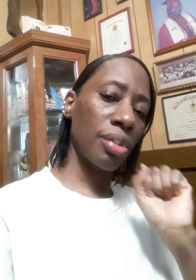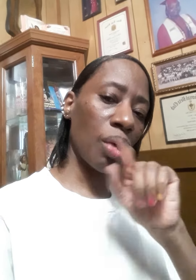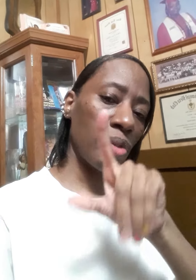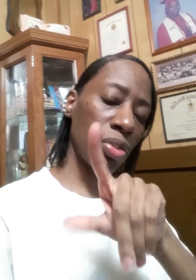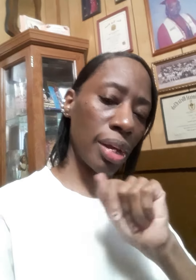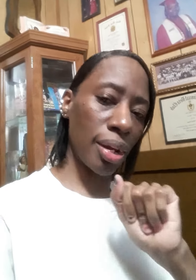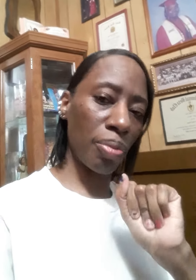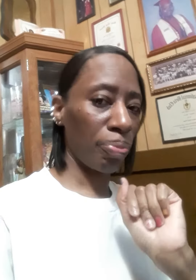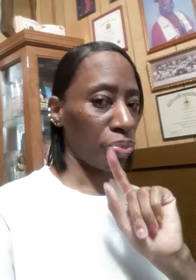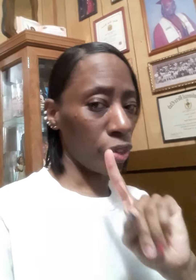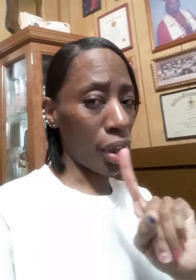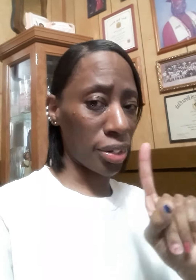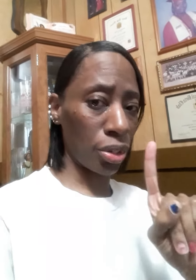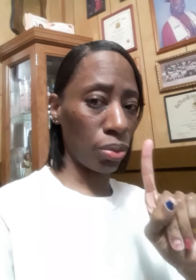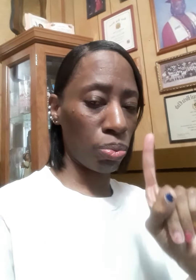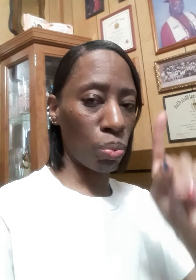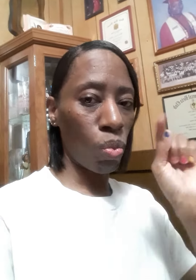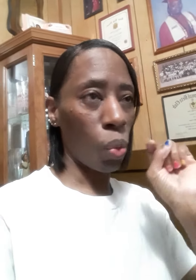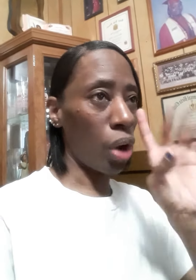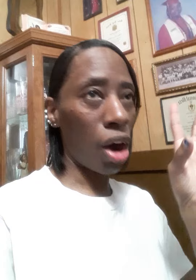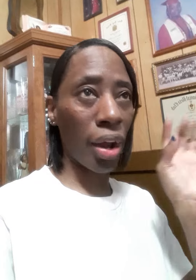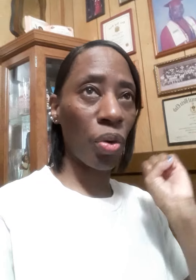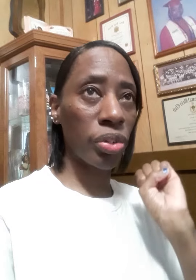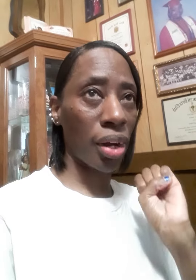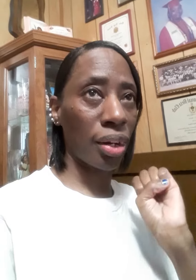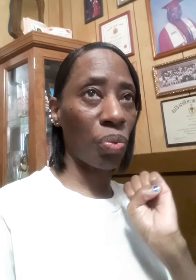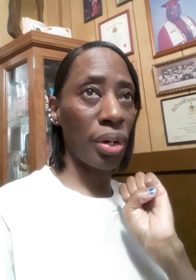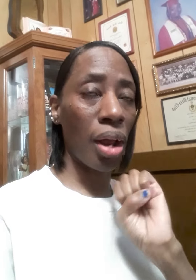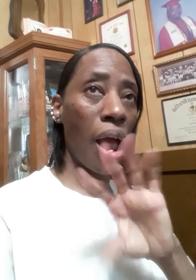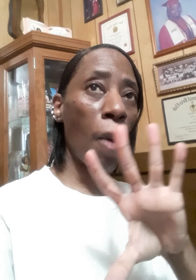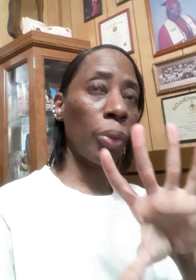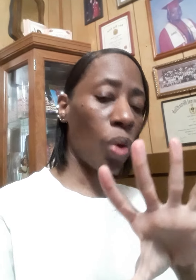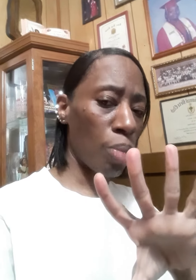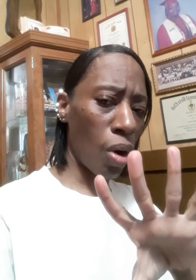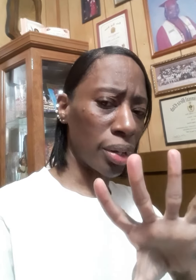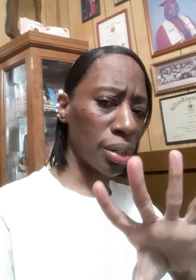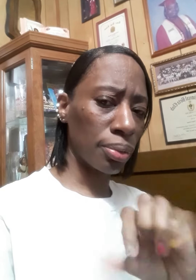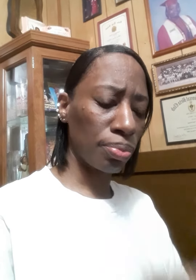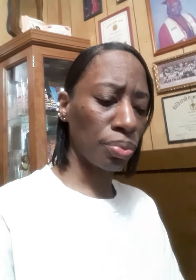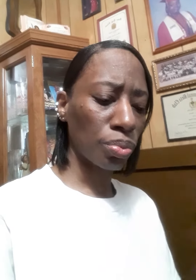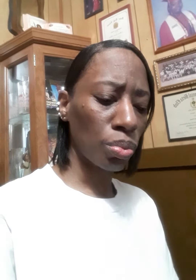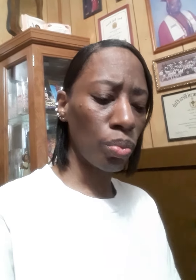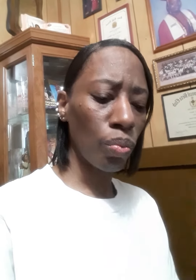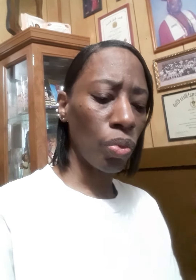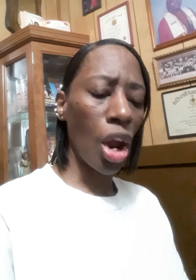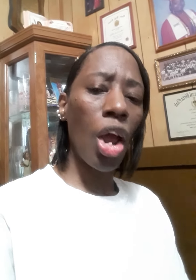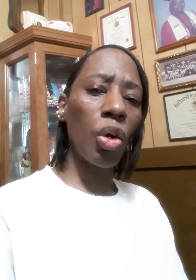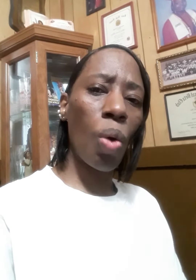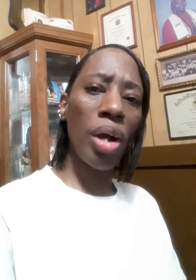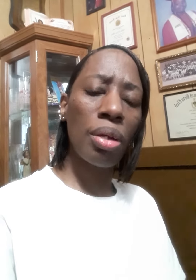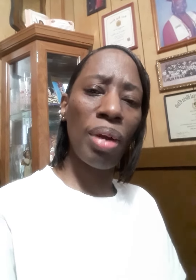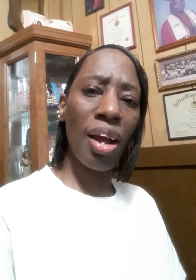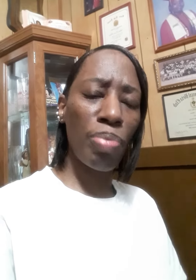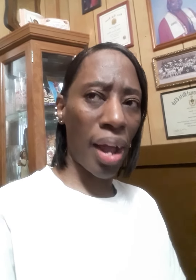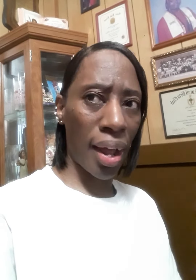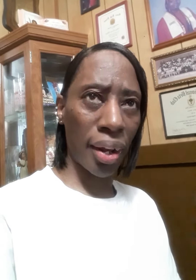tell you what you said. You guys know we all can go together if we do our parts. No one should be left behind